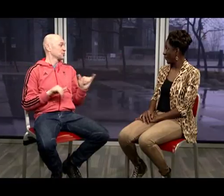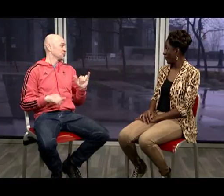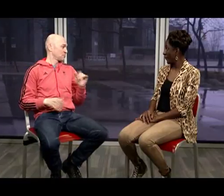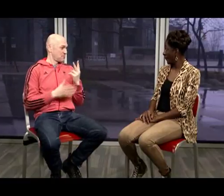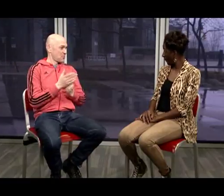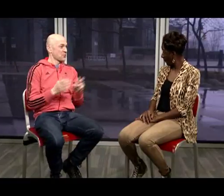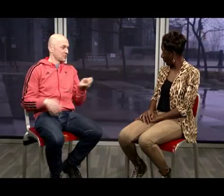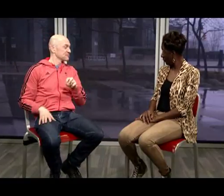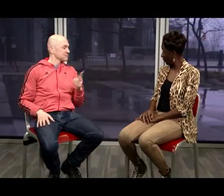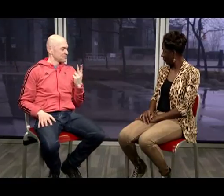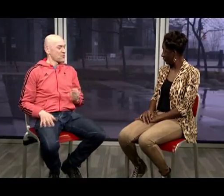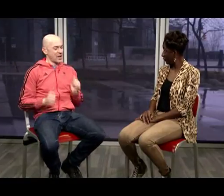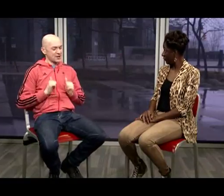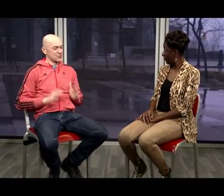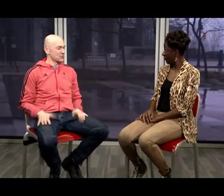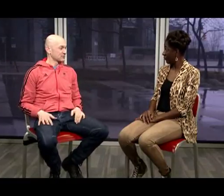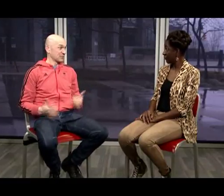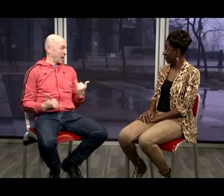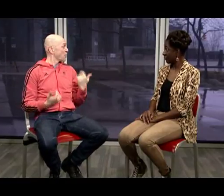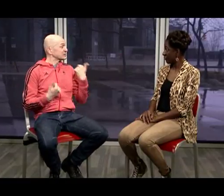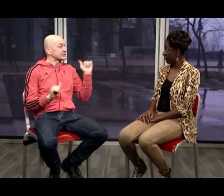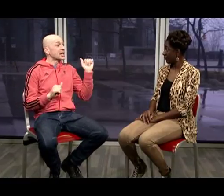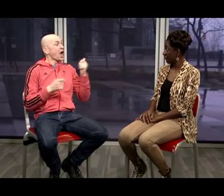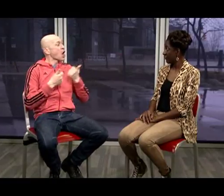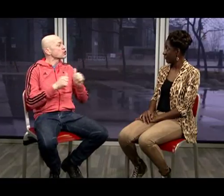Well, my son has also performed in commercials as well